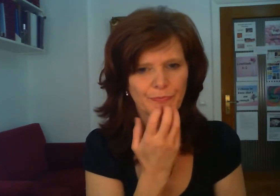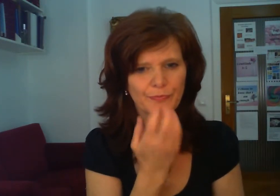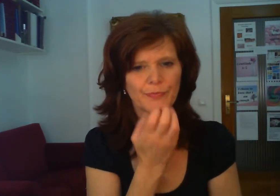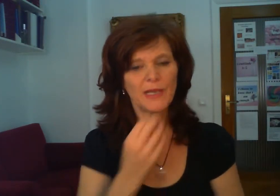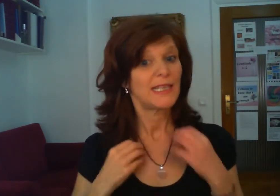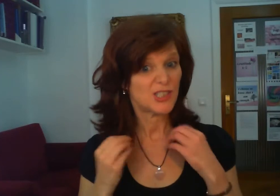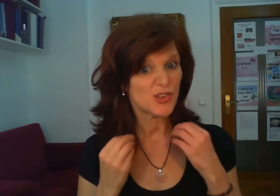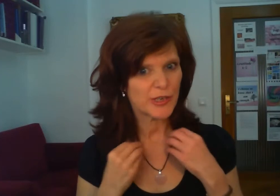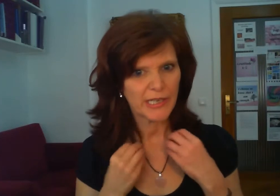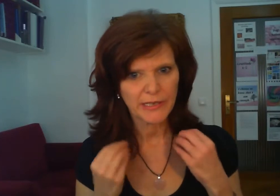it's tricky